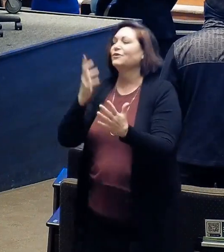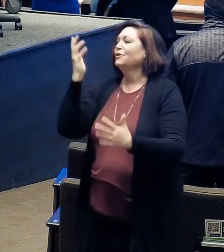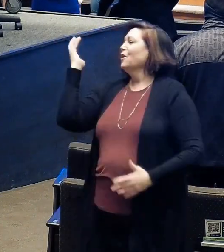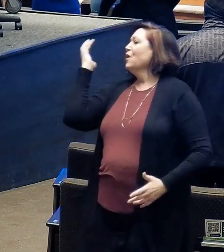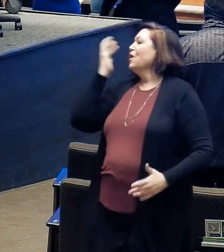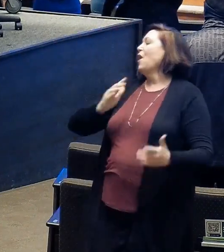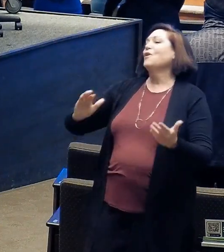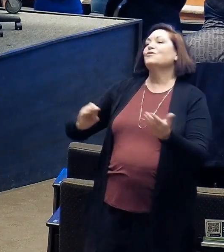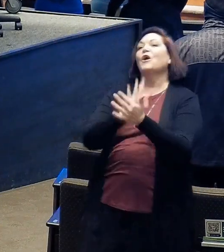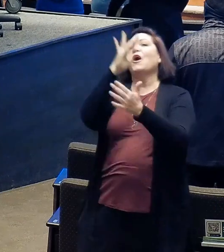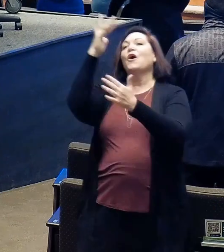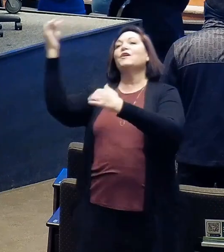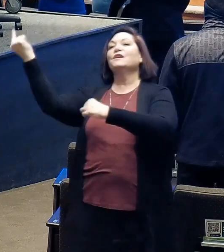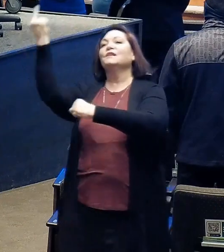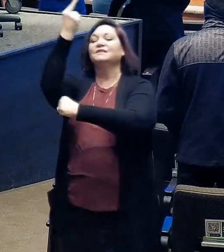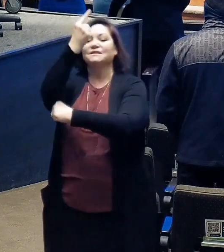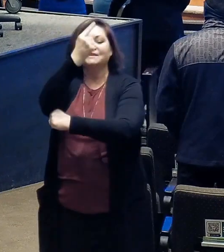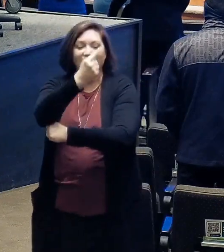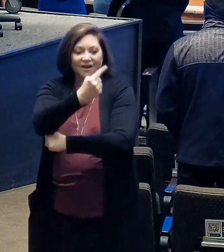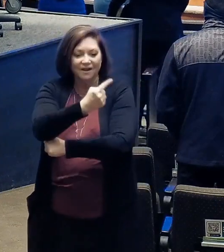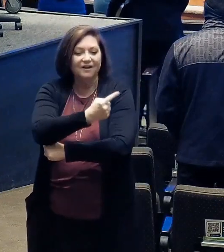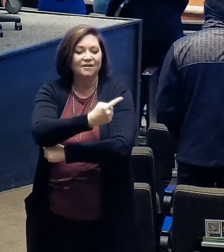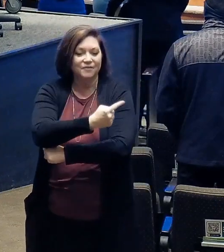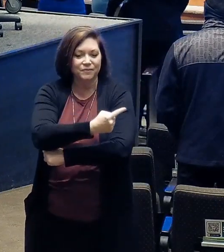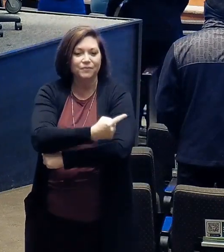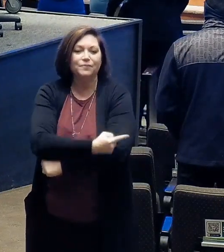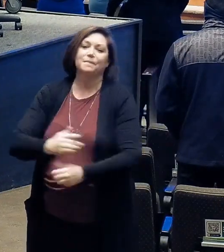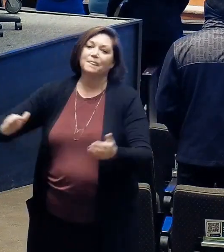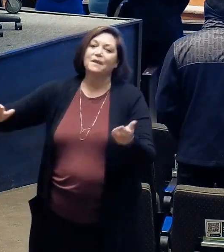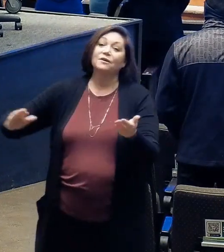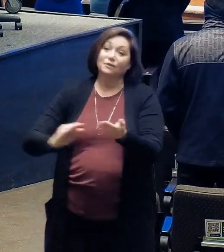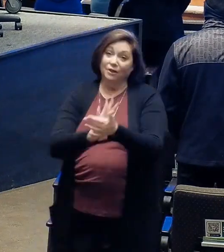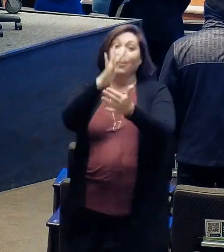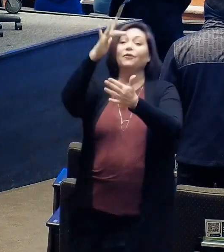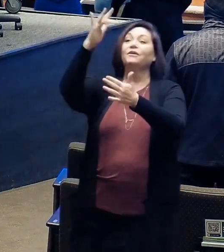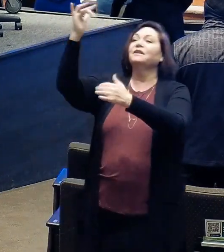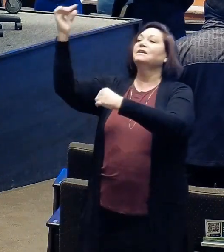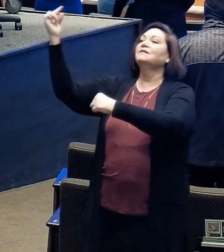glorious day. Oh glorious day,